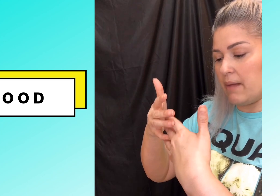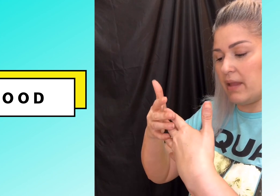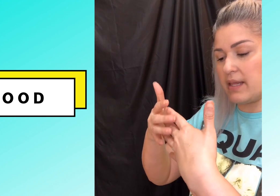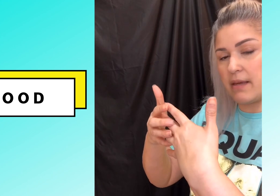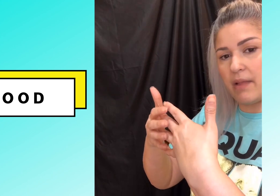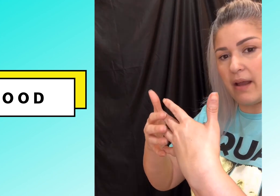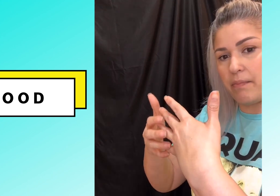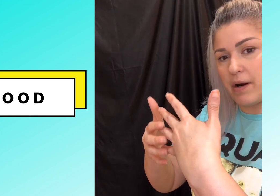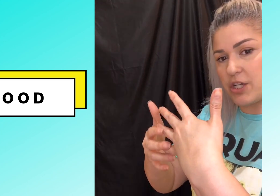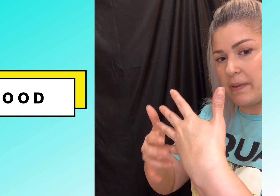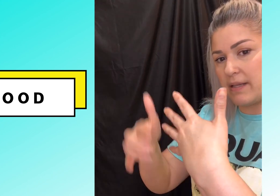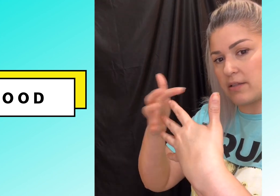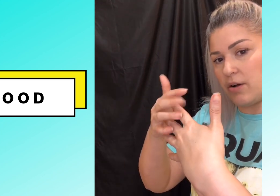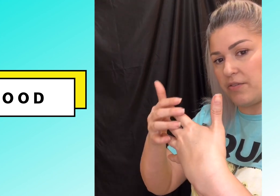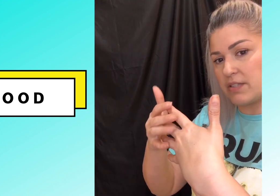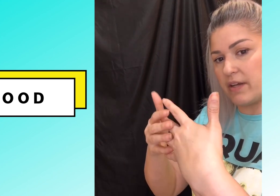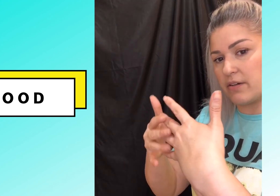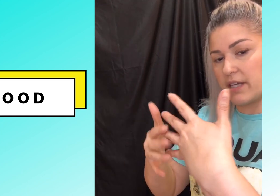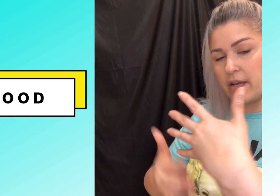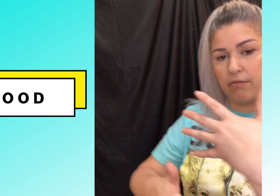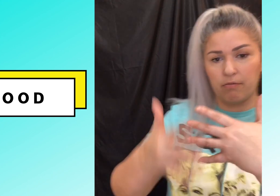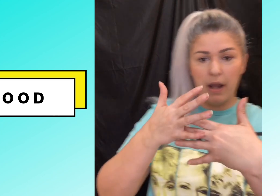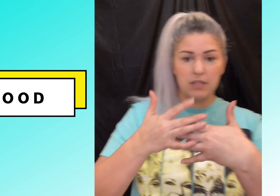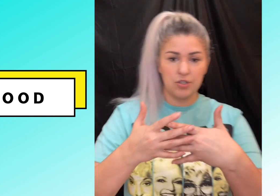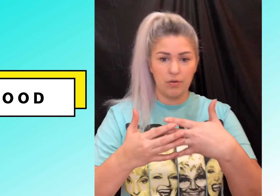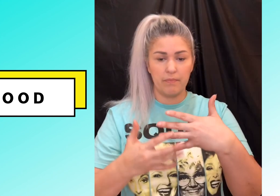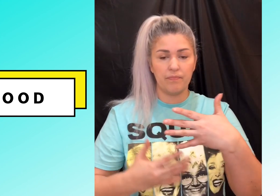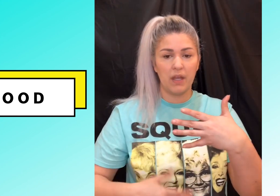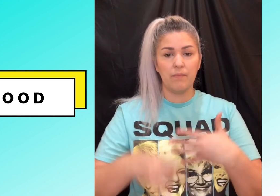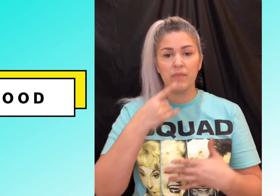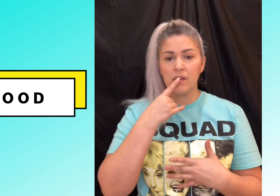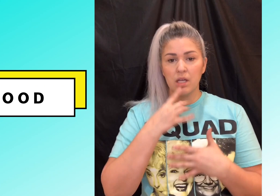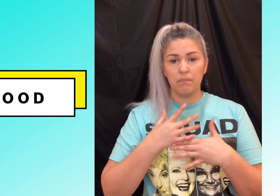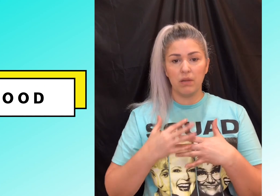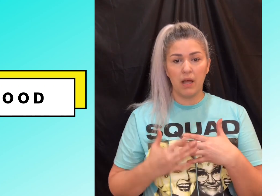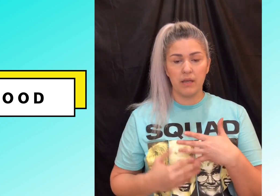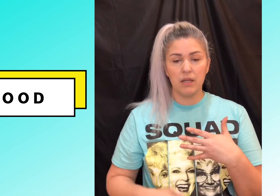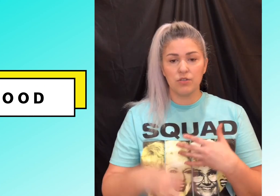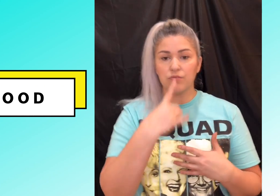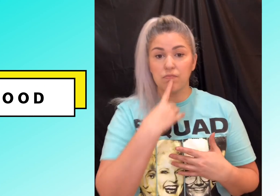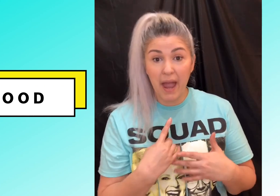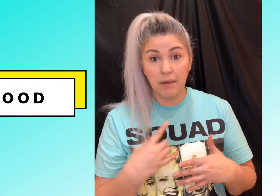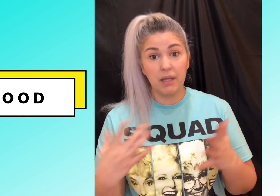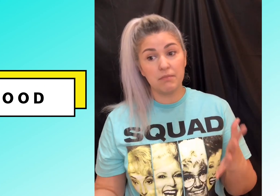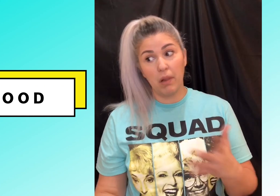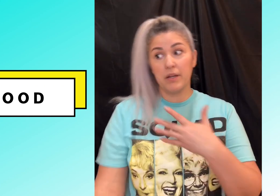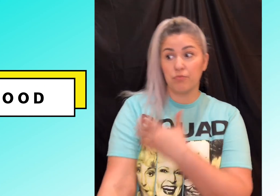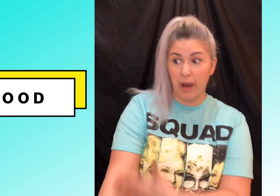I'm letting them like brush up against all these fingers kind of run into them okay blood so it's red because blood is red